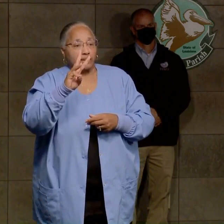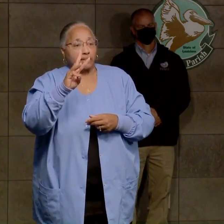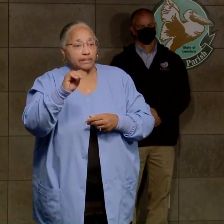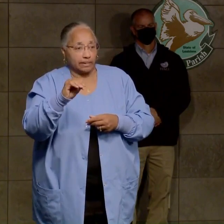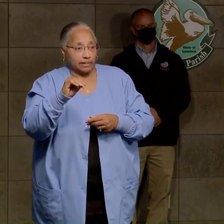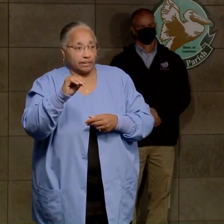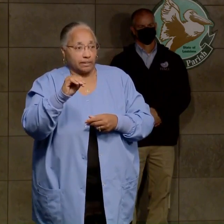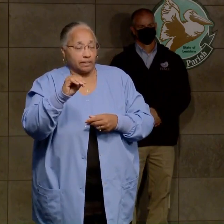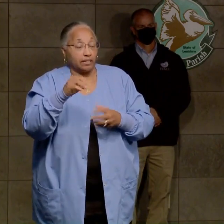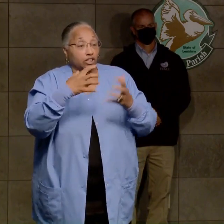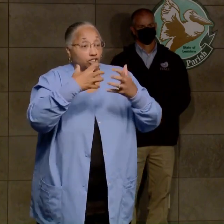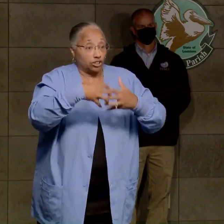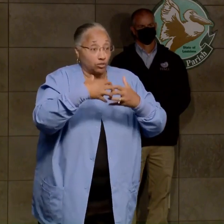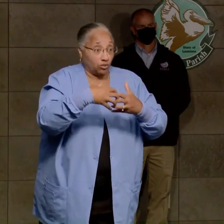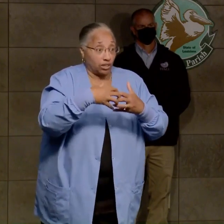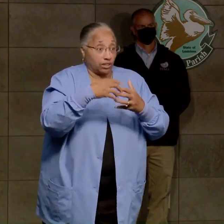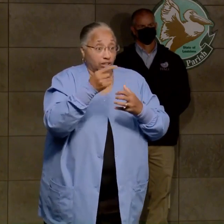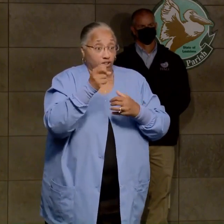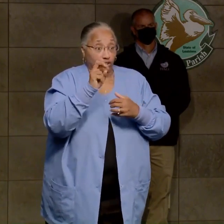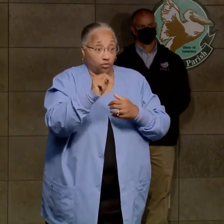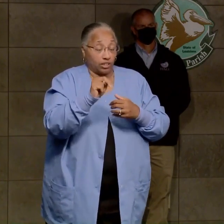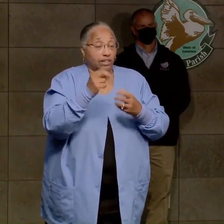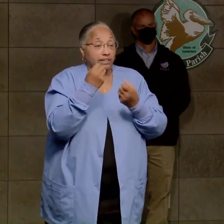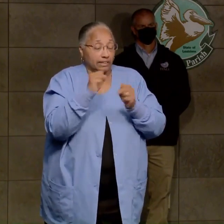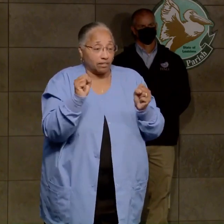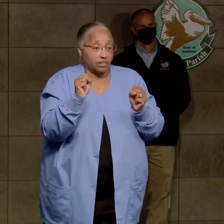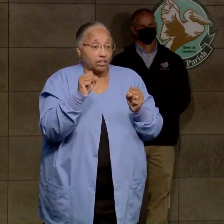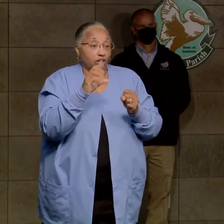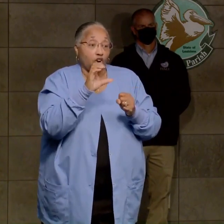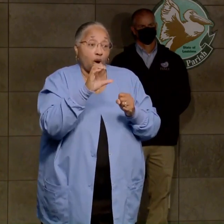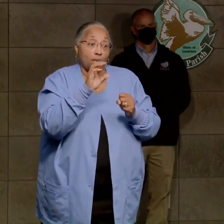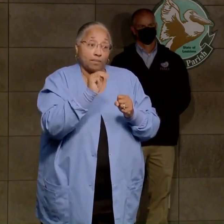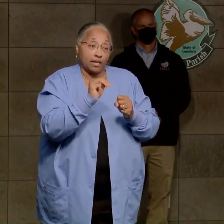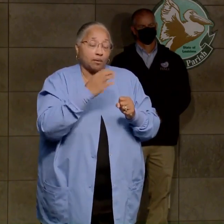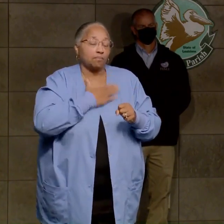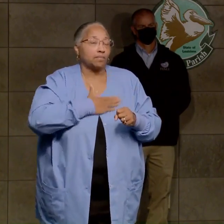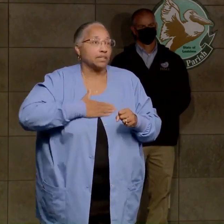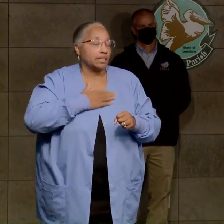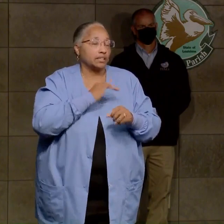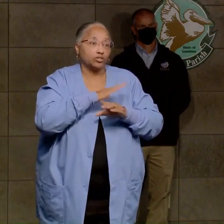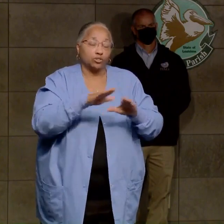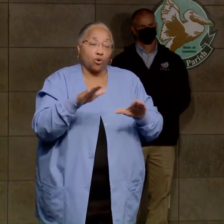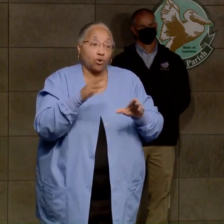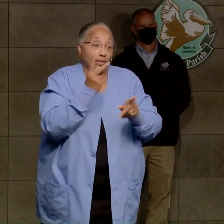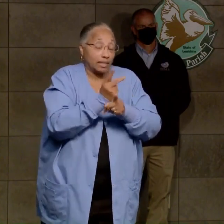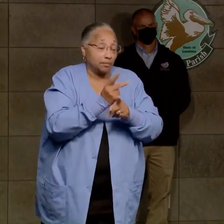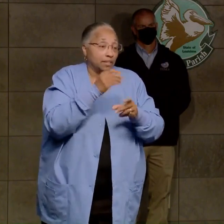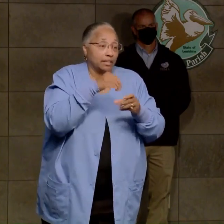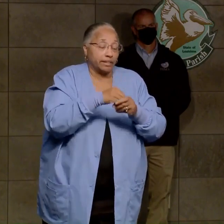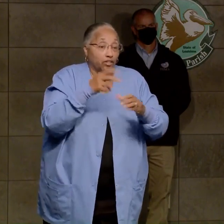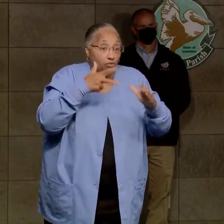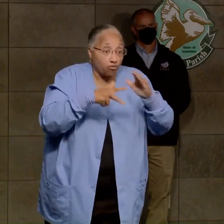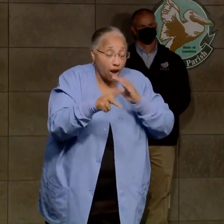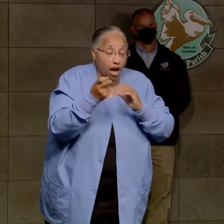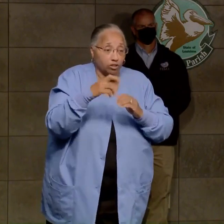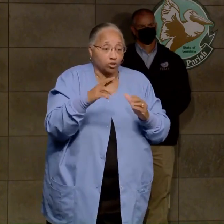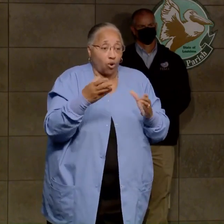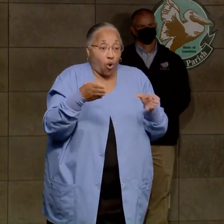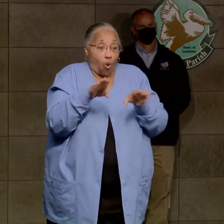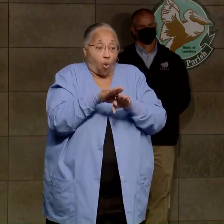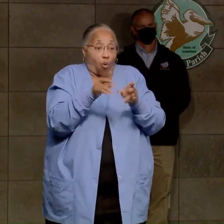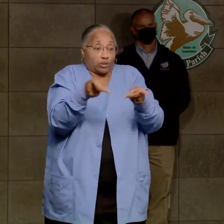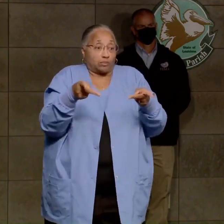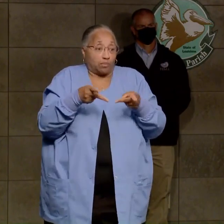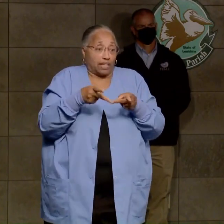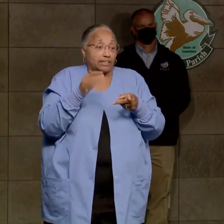safety has been mentioned before. The danger of carbon monoxide. Do not run it in an enclosed space. Do not run it in your garage or any spaces that